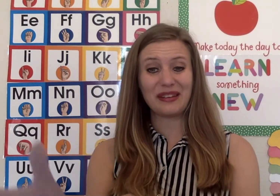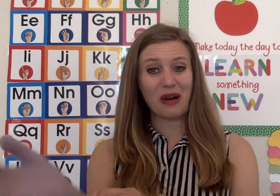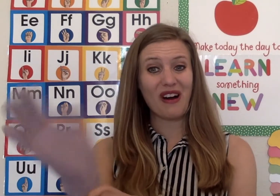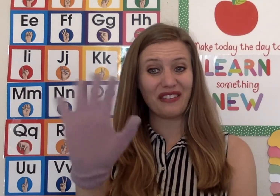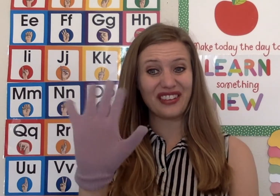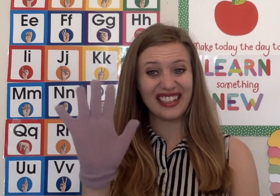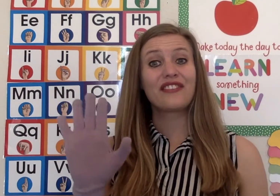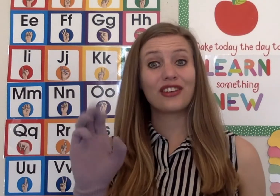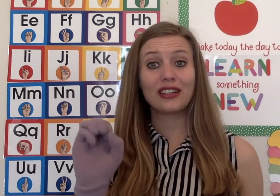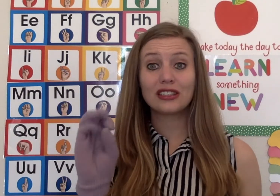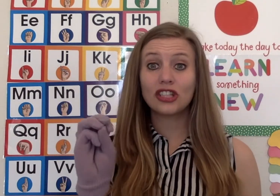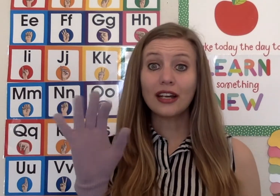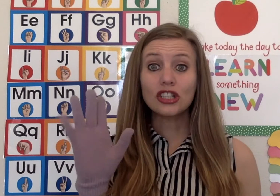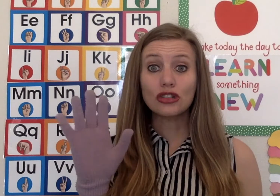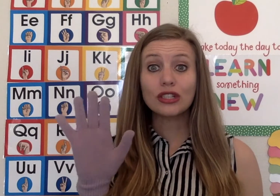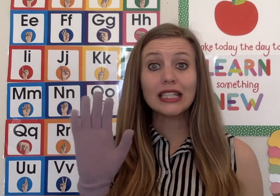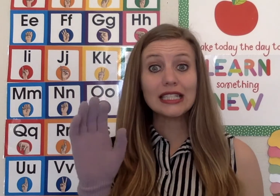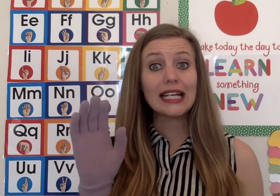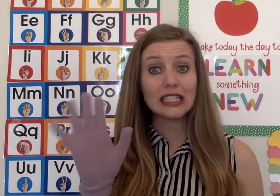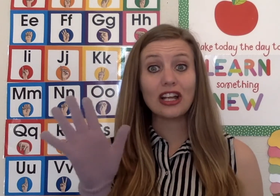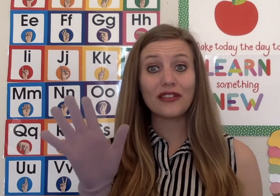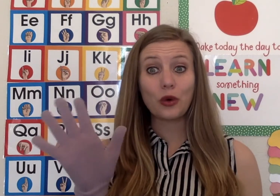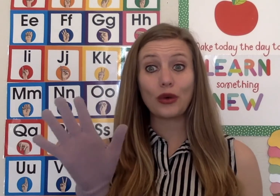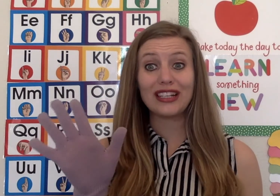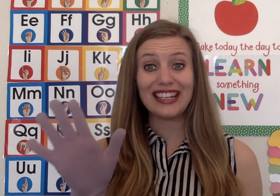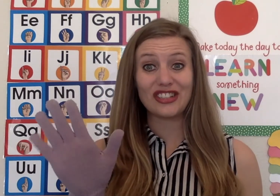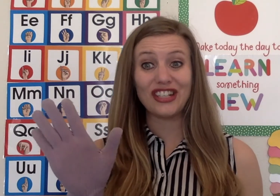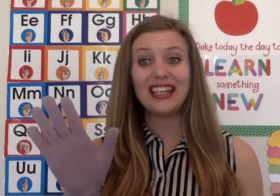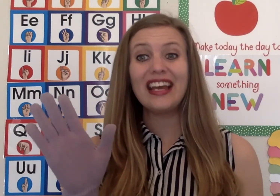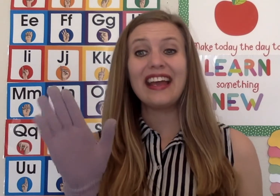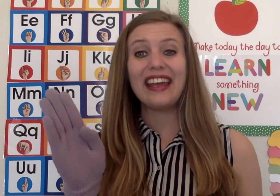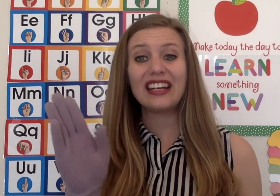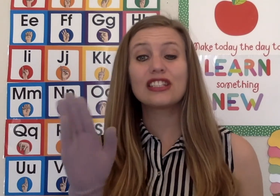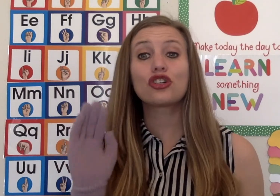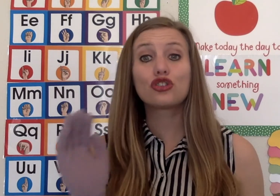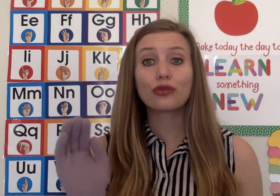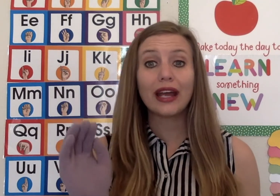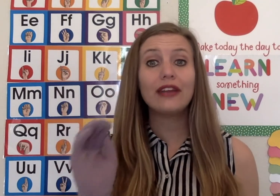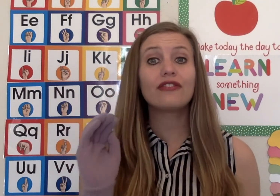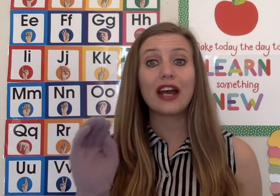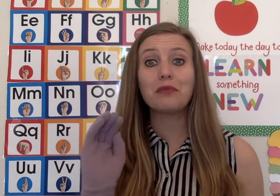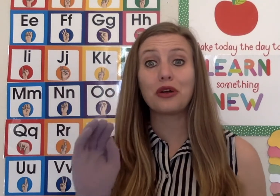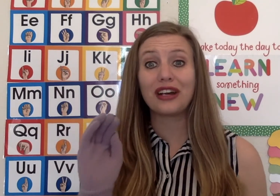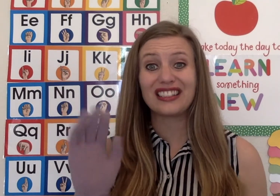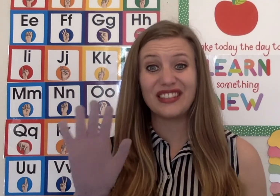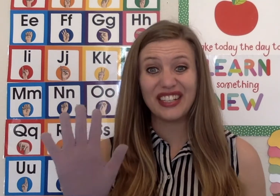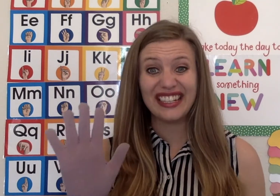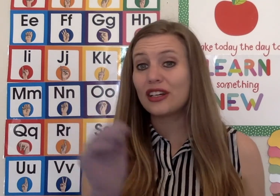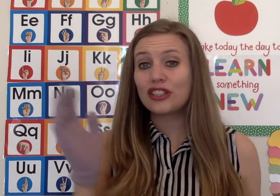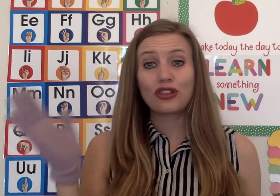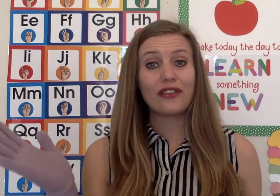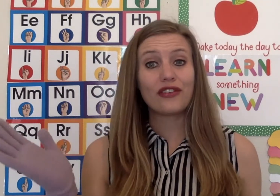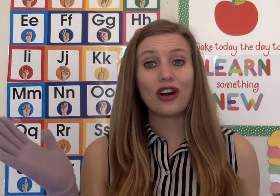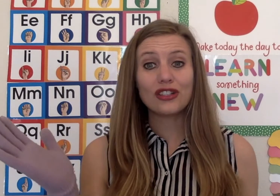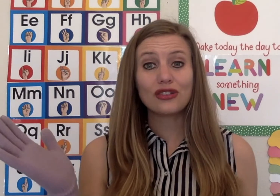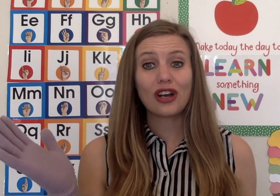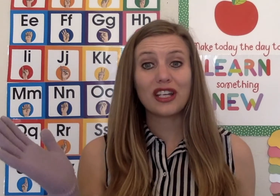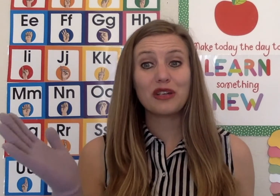off. For young children, this takes a lot of coordination and is a great fine motor activity. It's great for also talking about